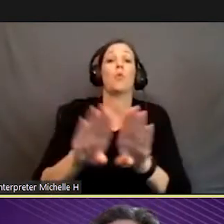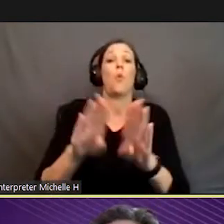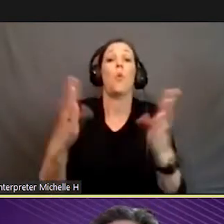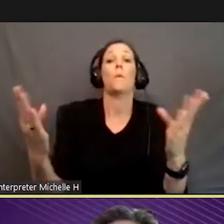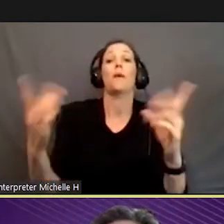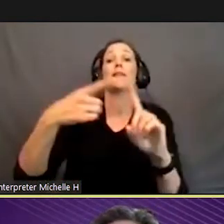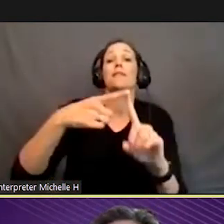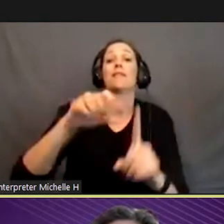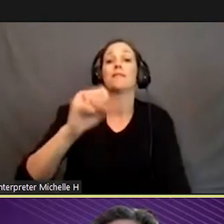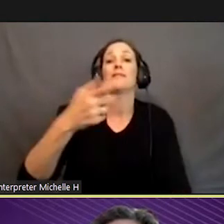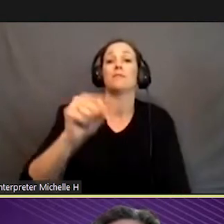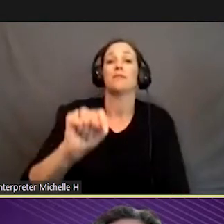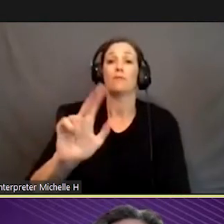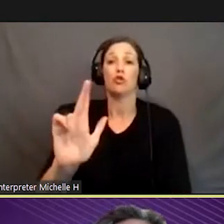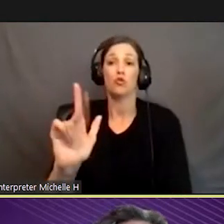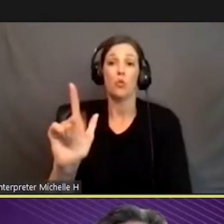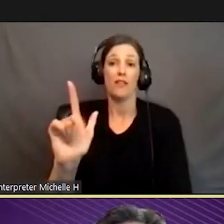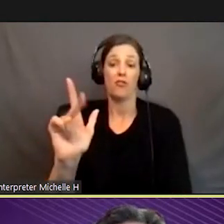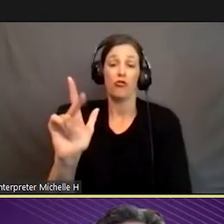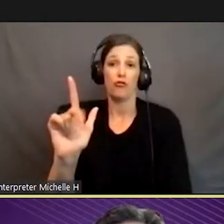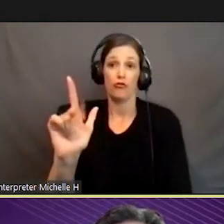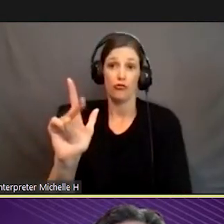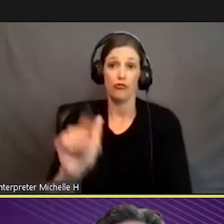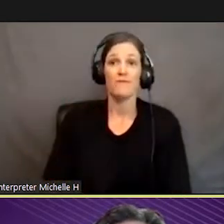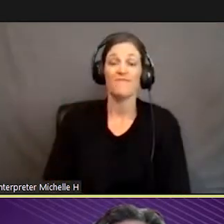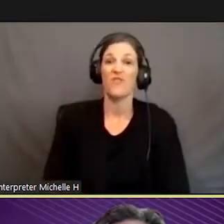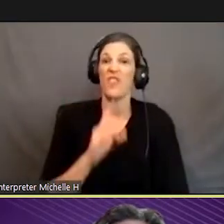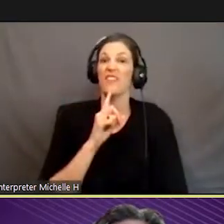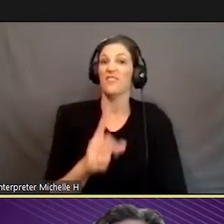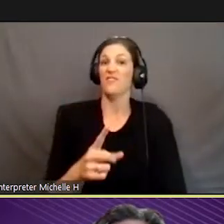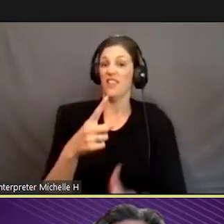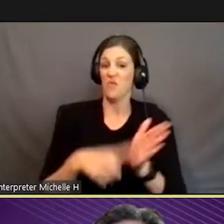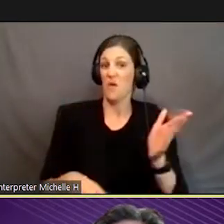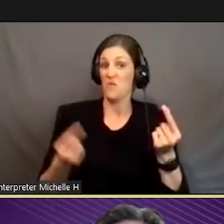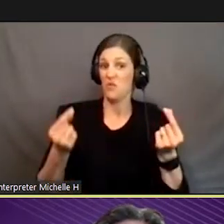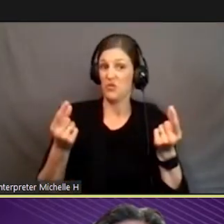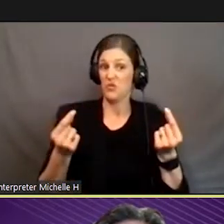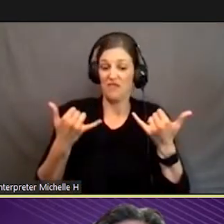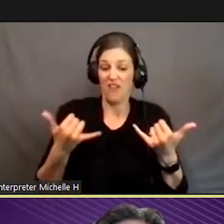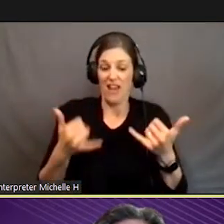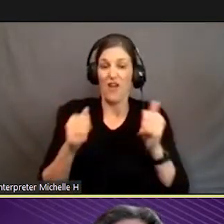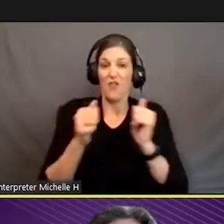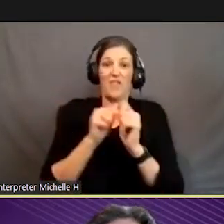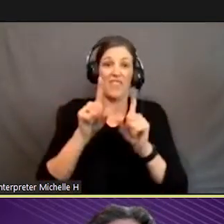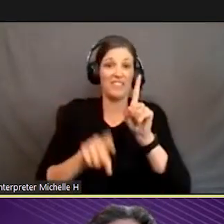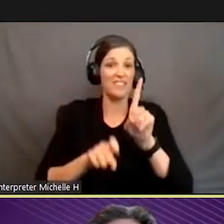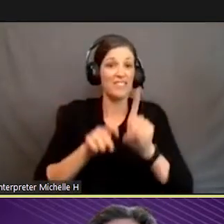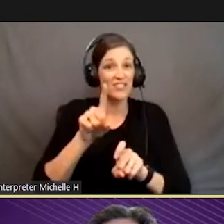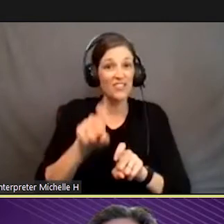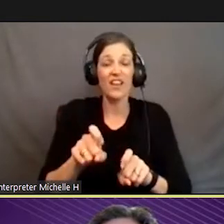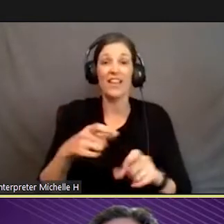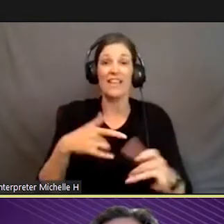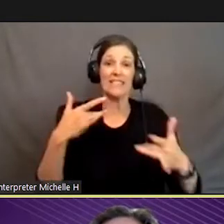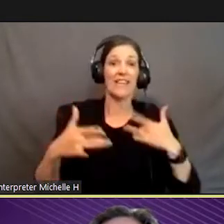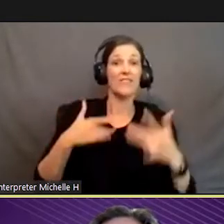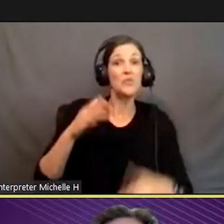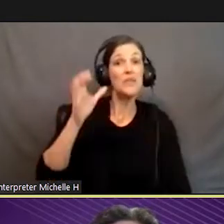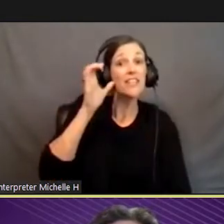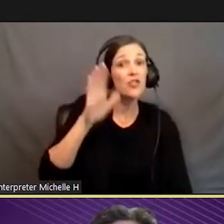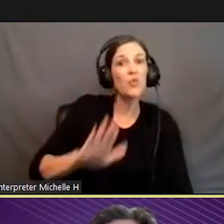September 23rd. So that's really what we're doing with the survey and we're excited to hear your thoughts.